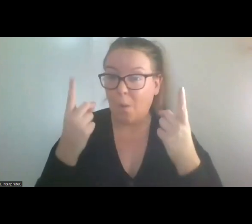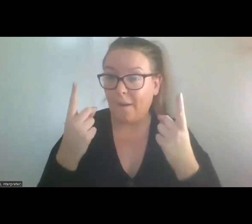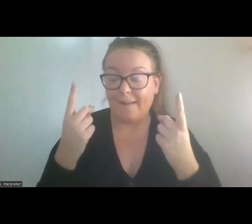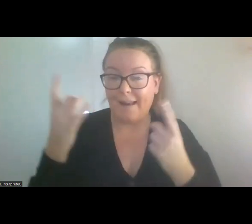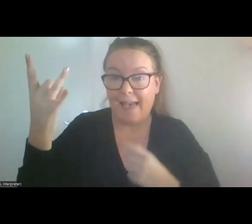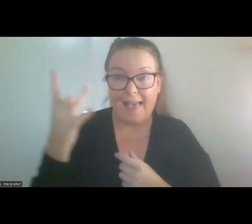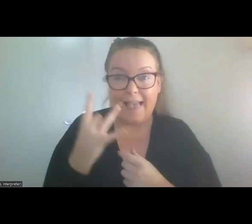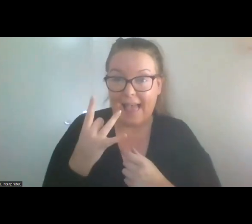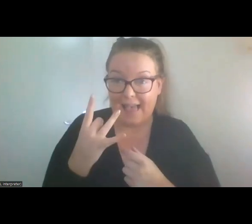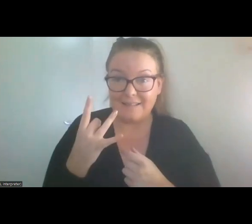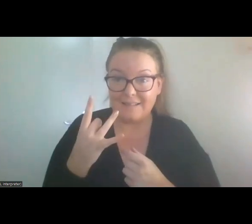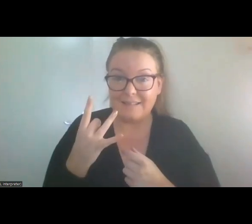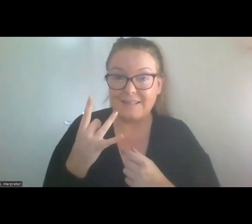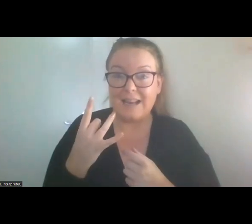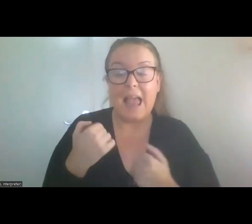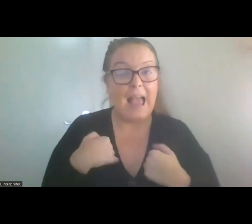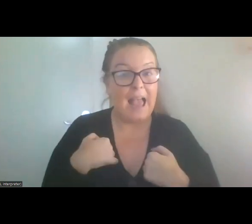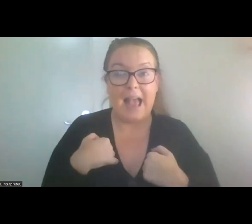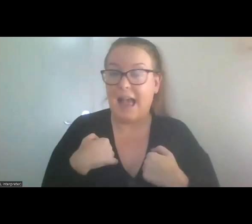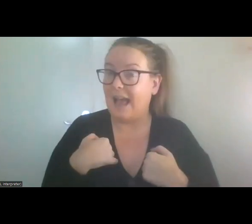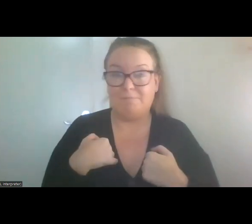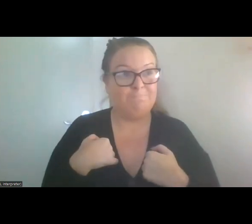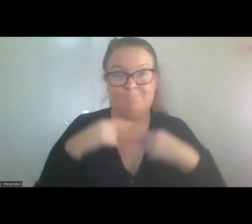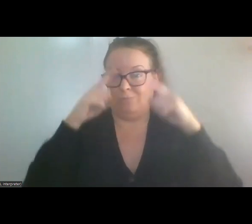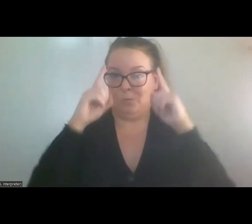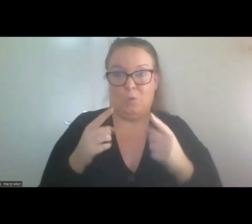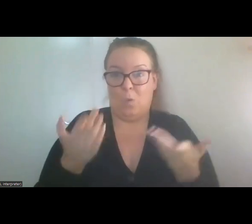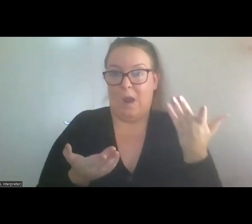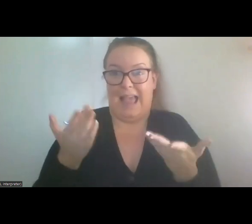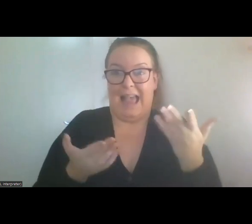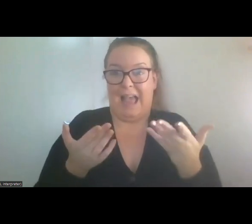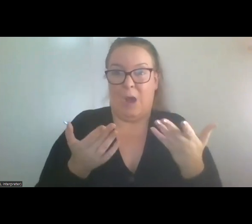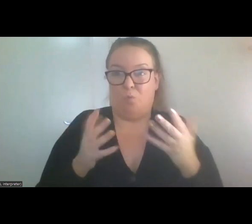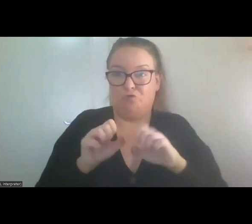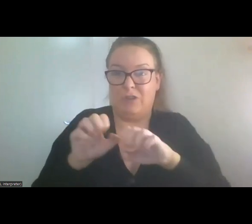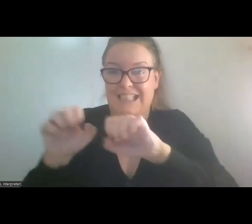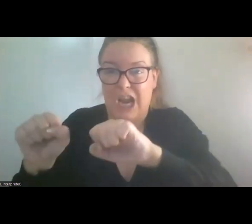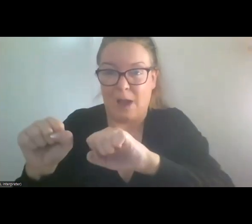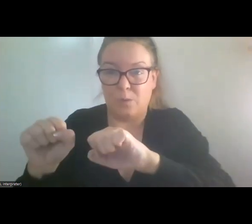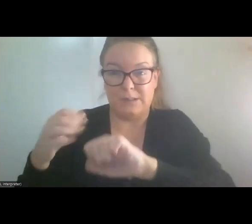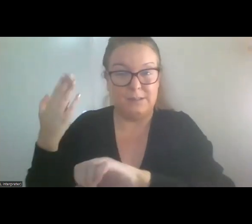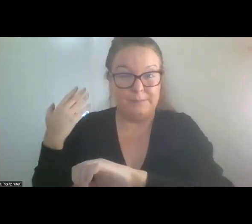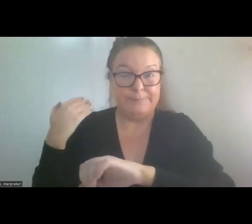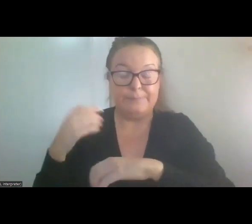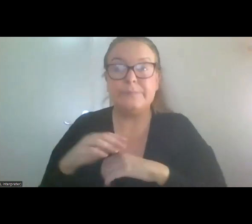And I didn't know how to reach out. People